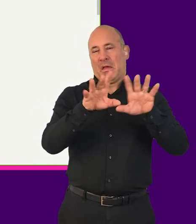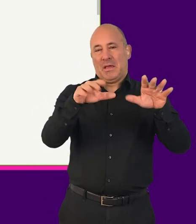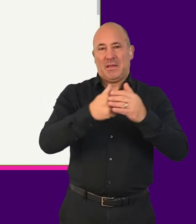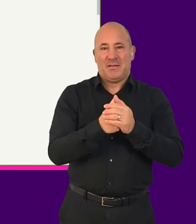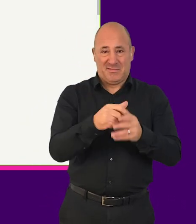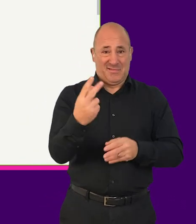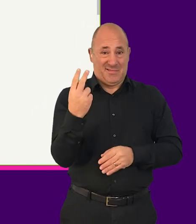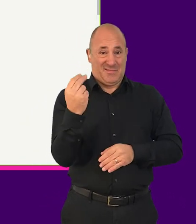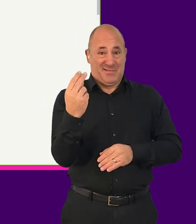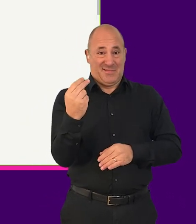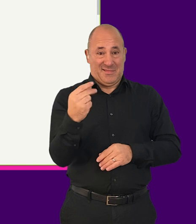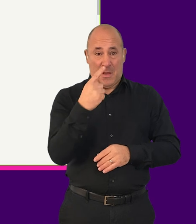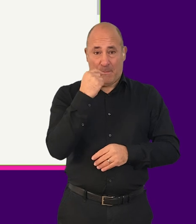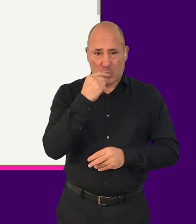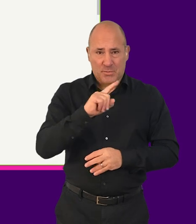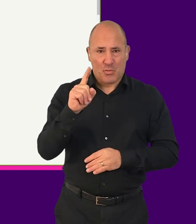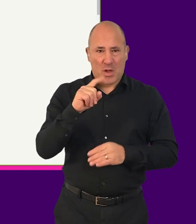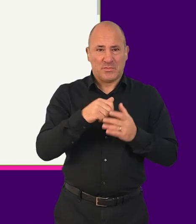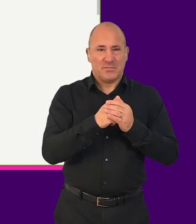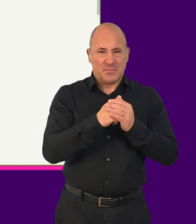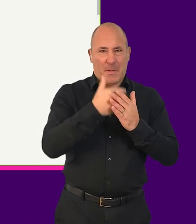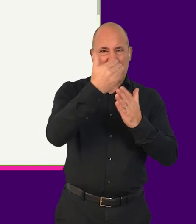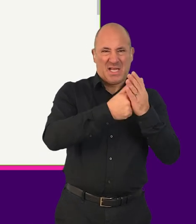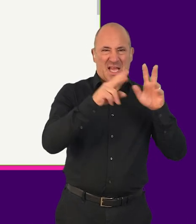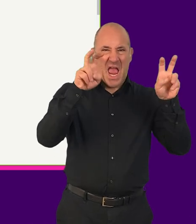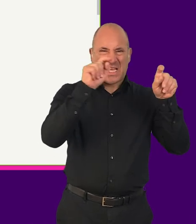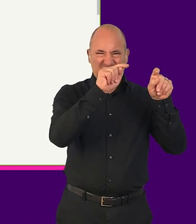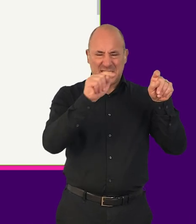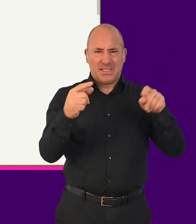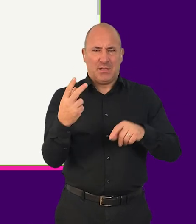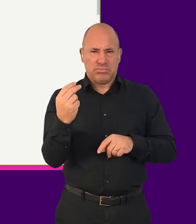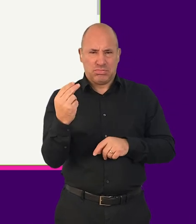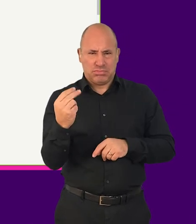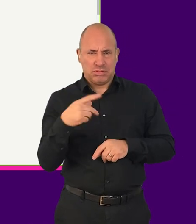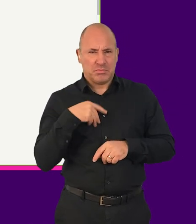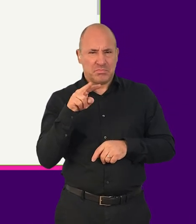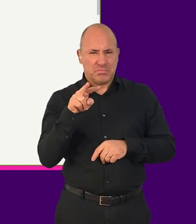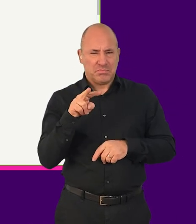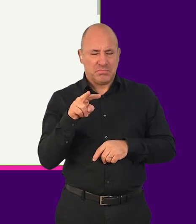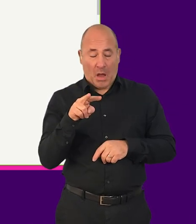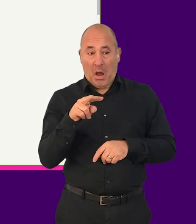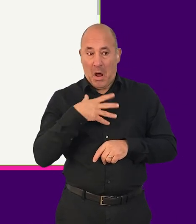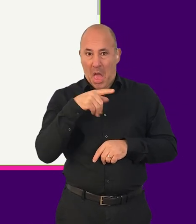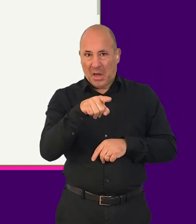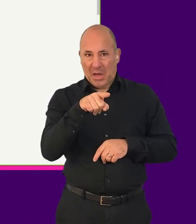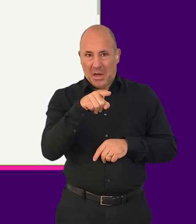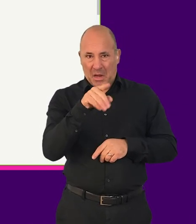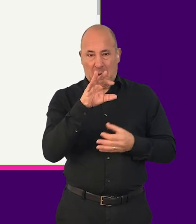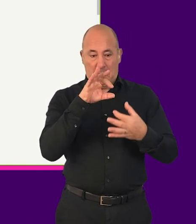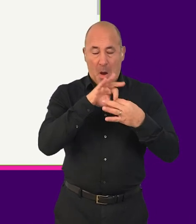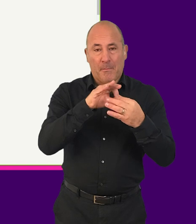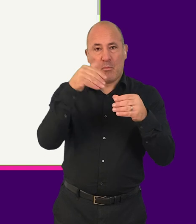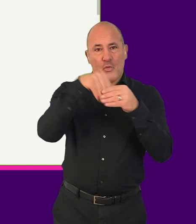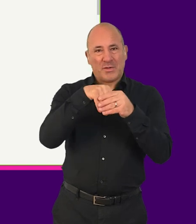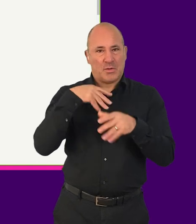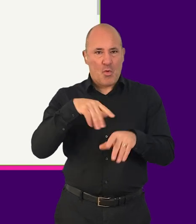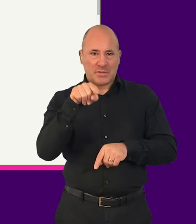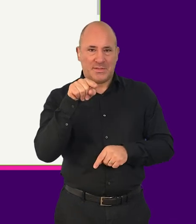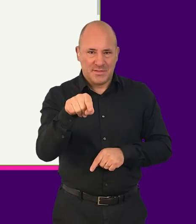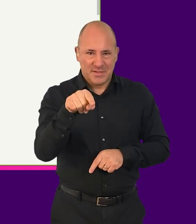a screen reader user may navigate between the headings on the page until they find one that seems to preface the content they're looking for. Then,